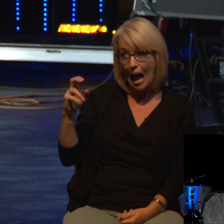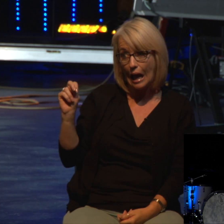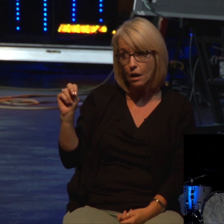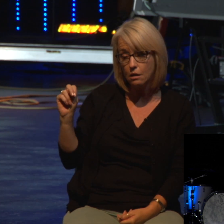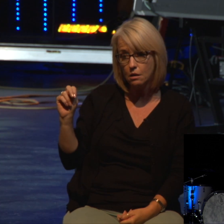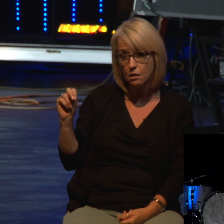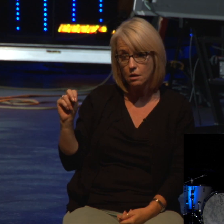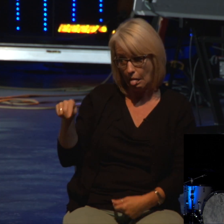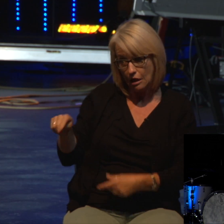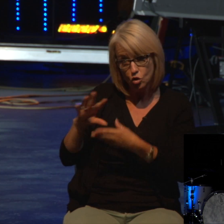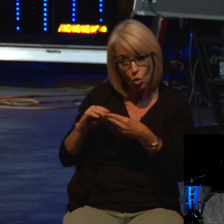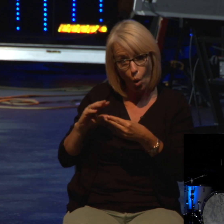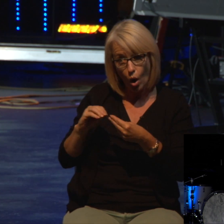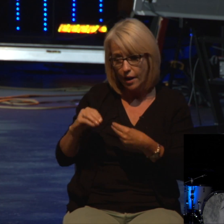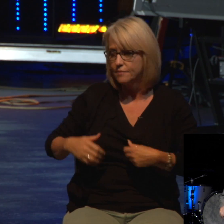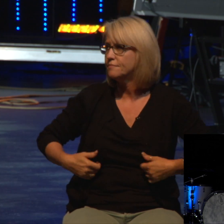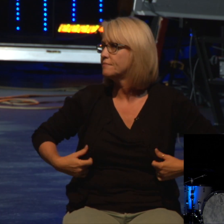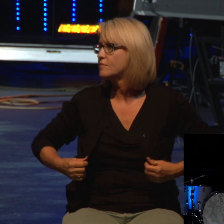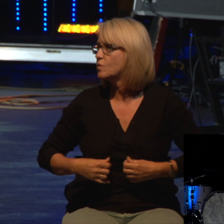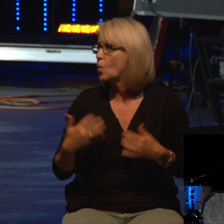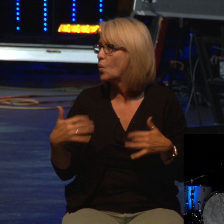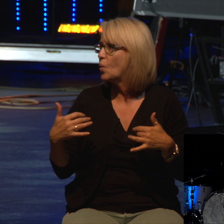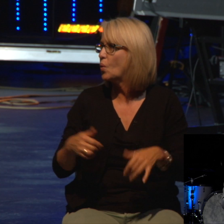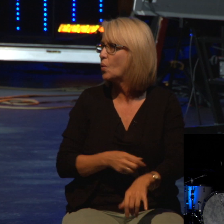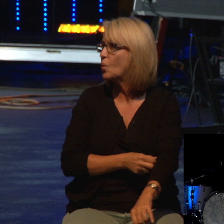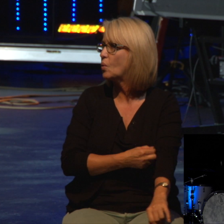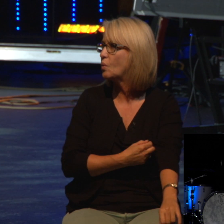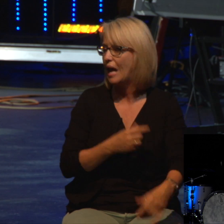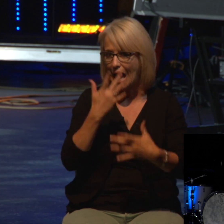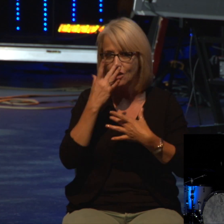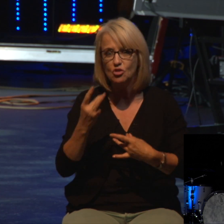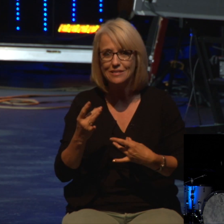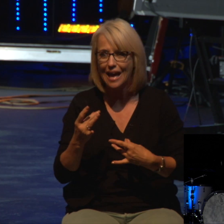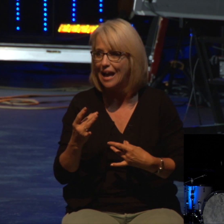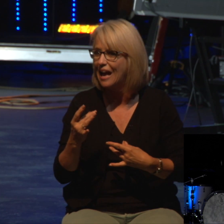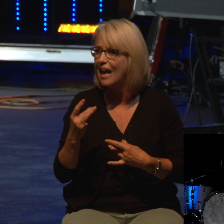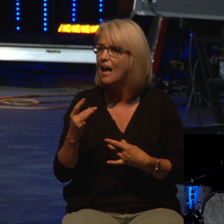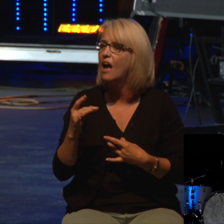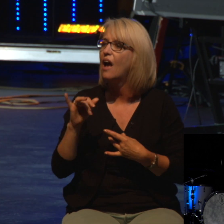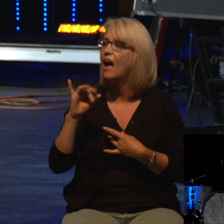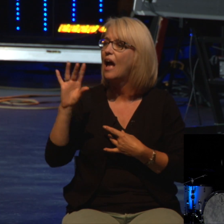And by the way, the most interesting thing here, in the eighth chapter of Joshua